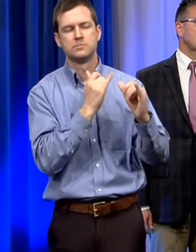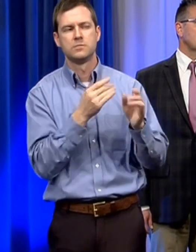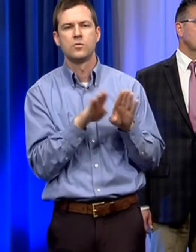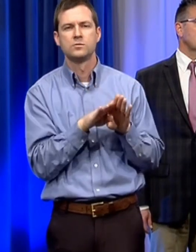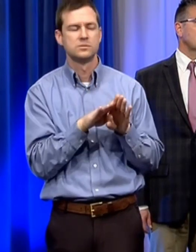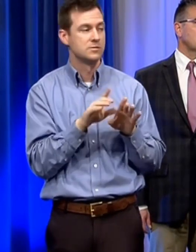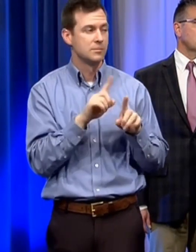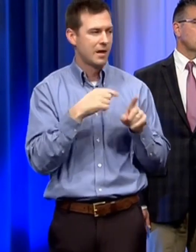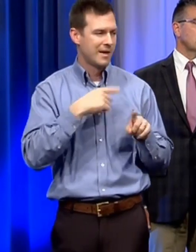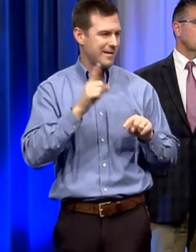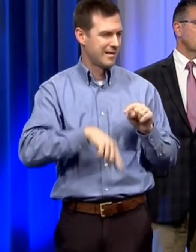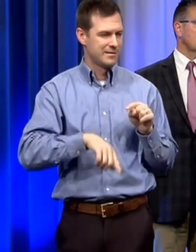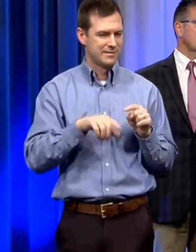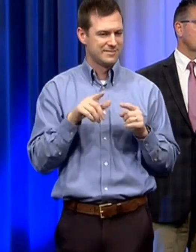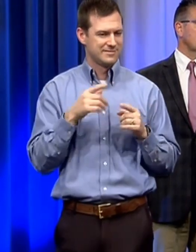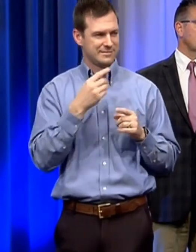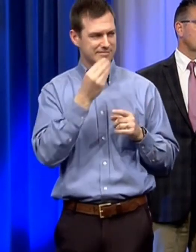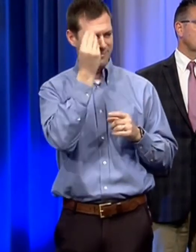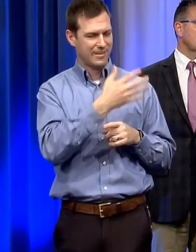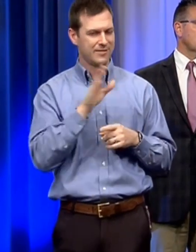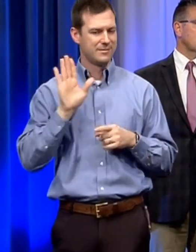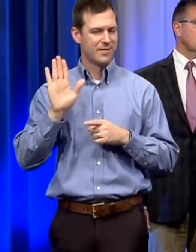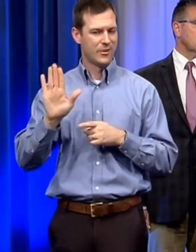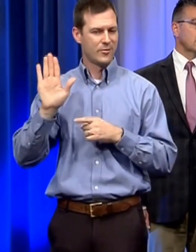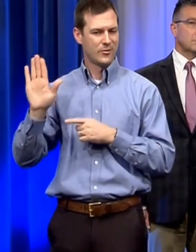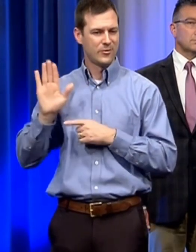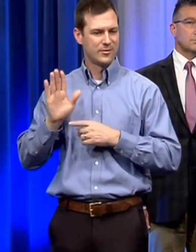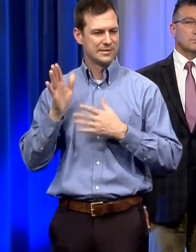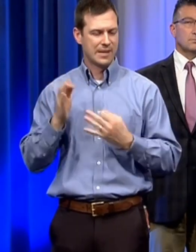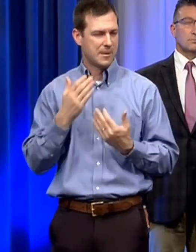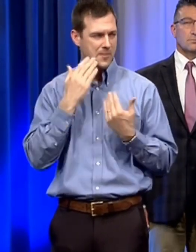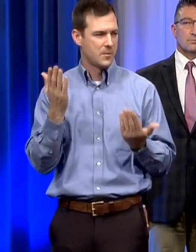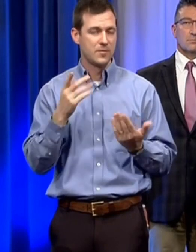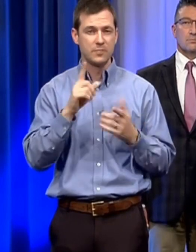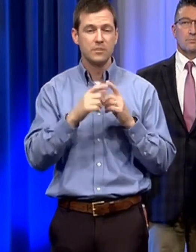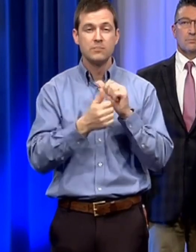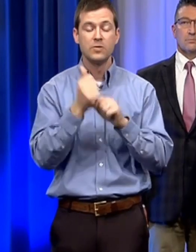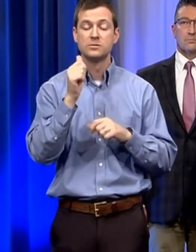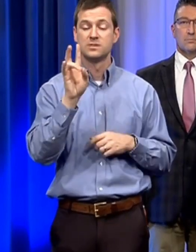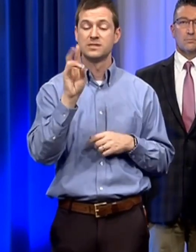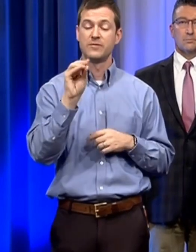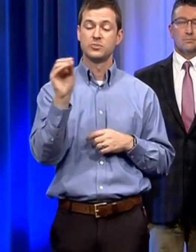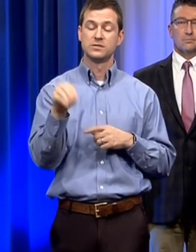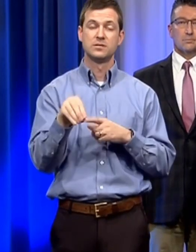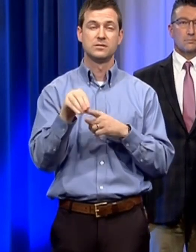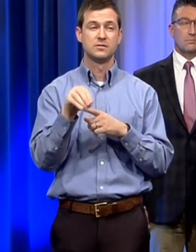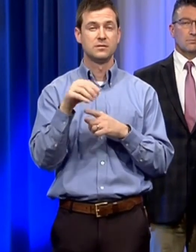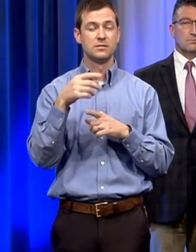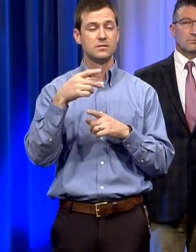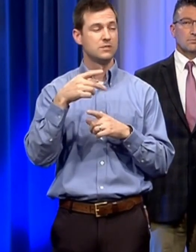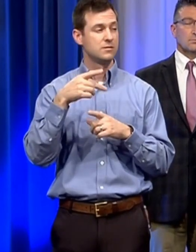not prepared to say like each one what decision they would have made but if 70 percent of our first class pre-k classes are in a